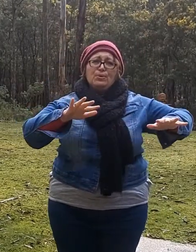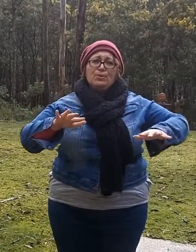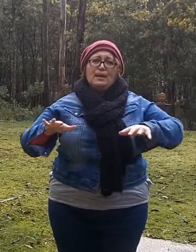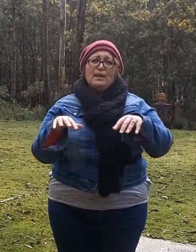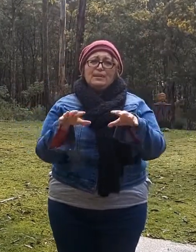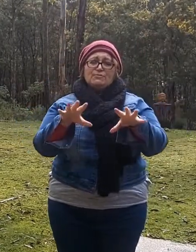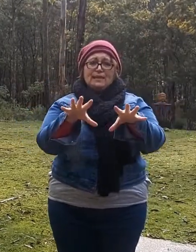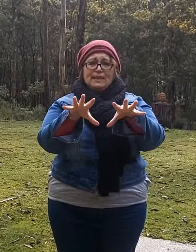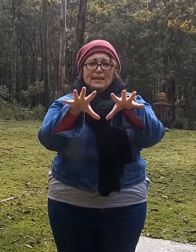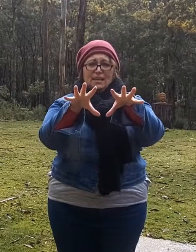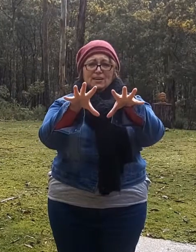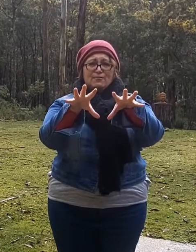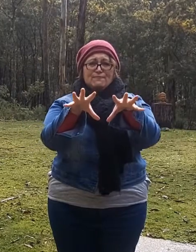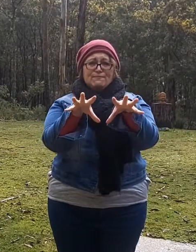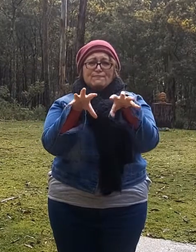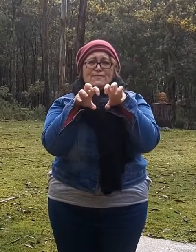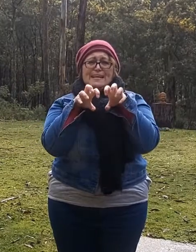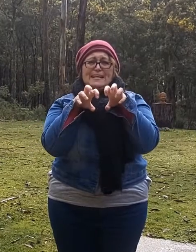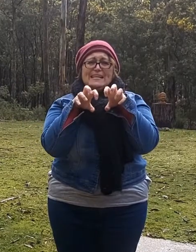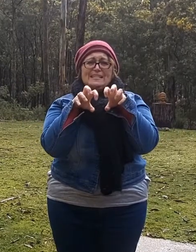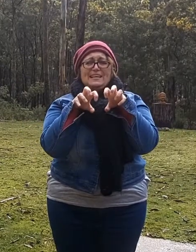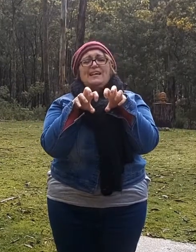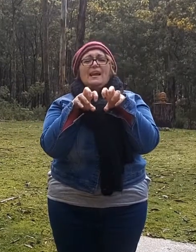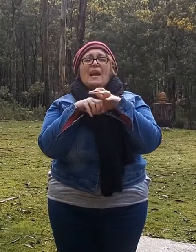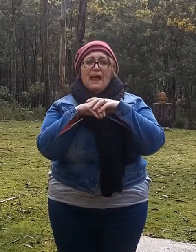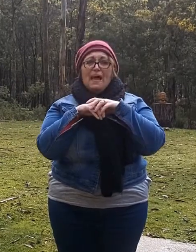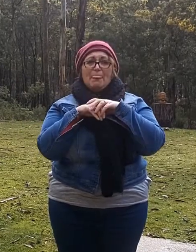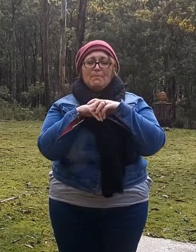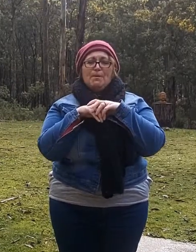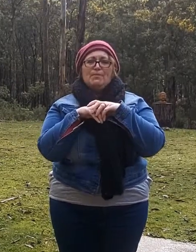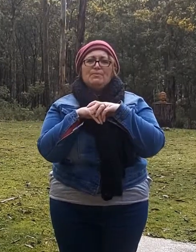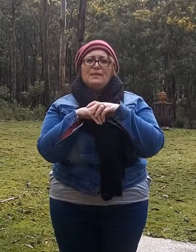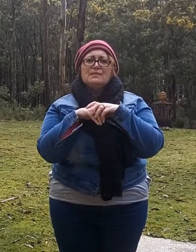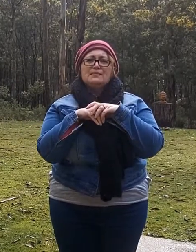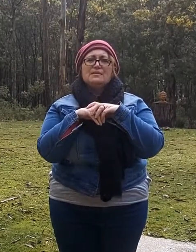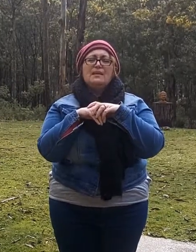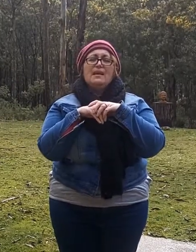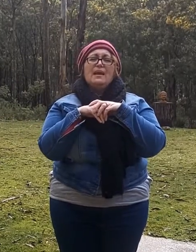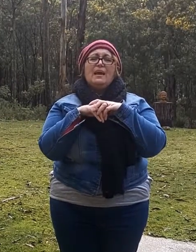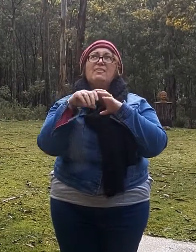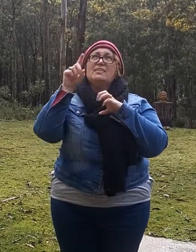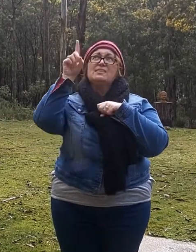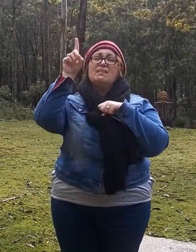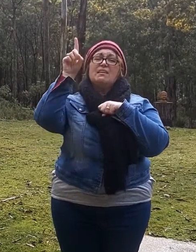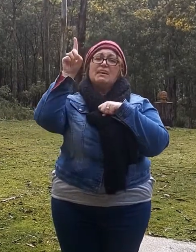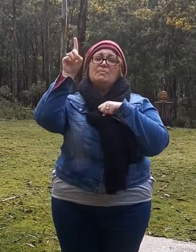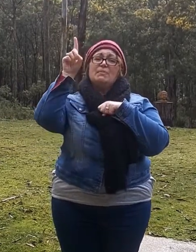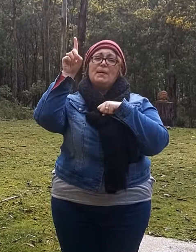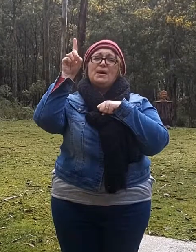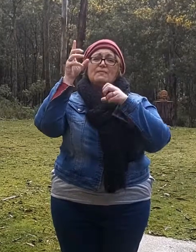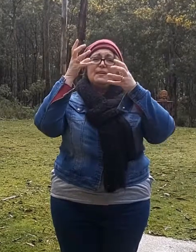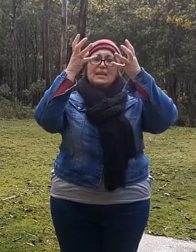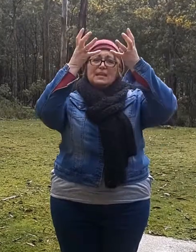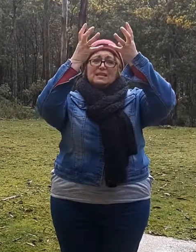it's really freezing at the moment and the sky up above is